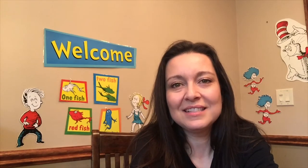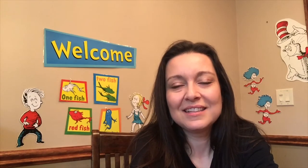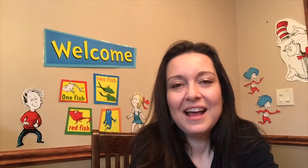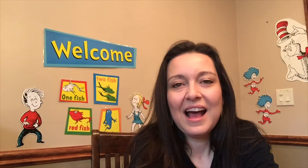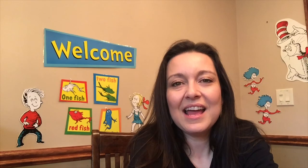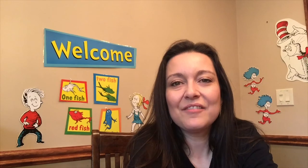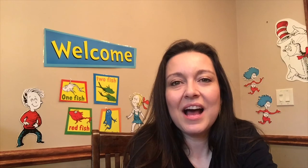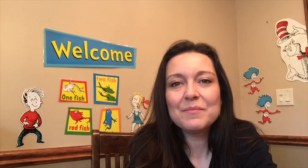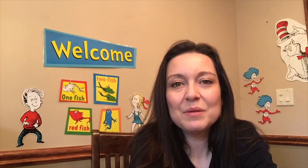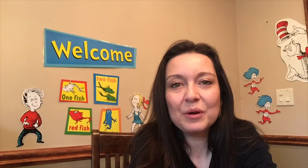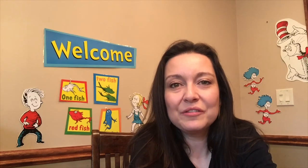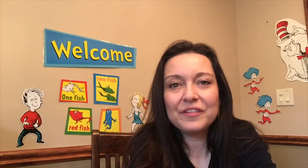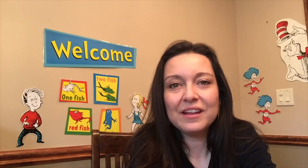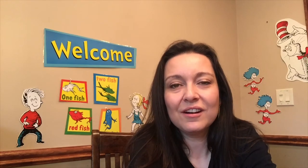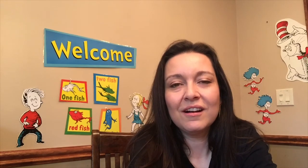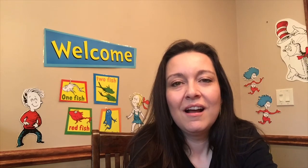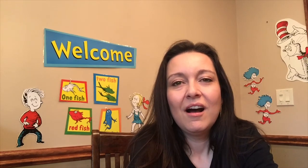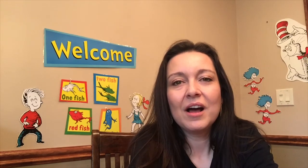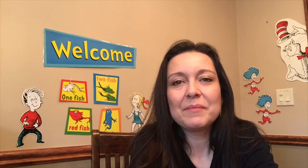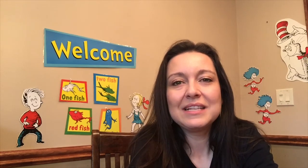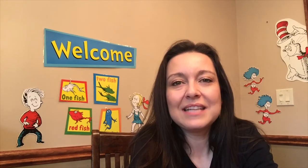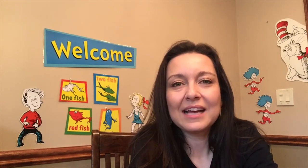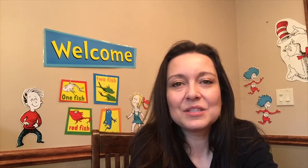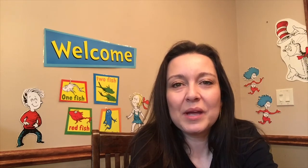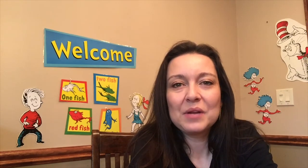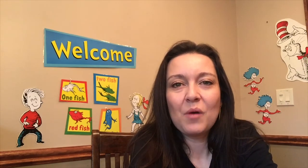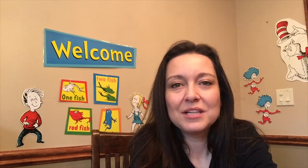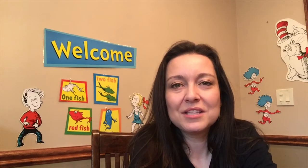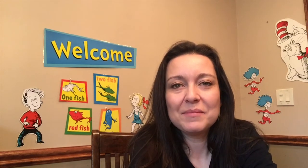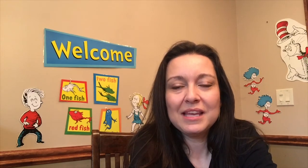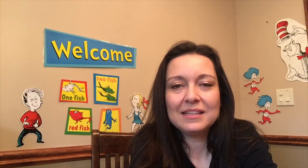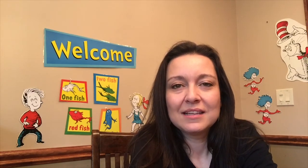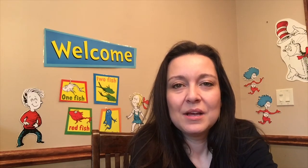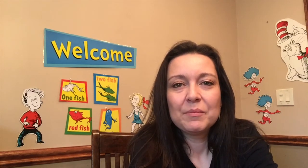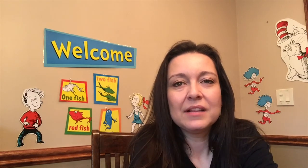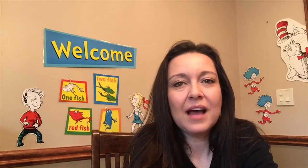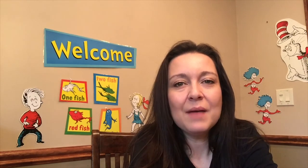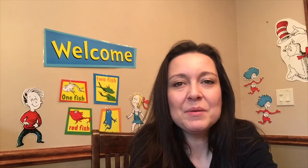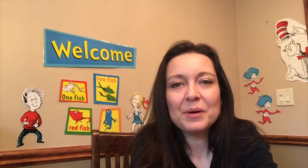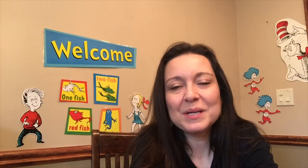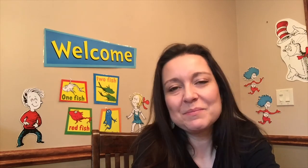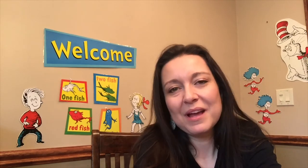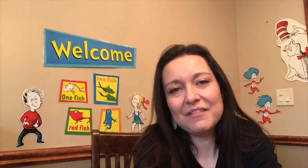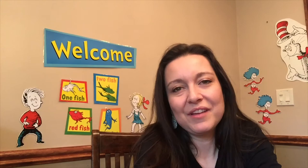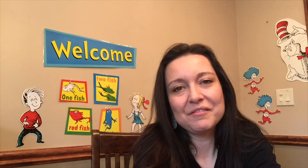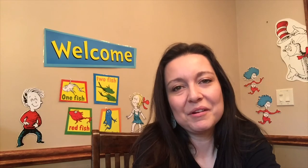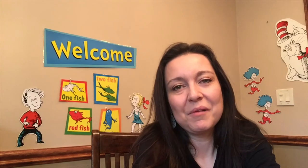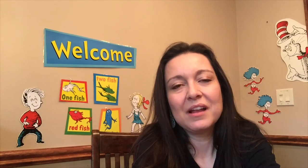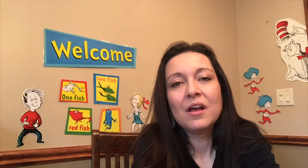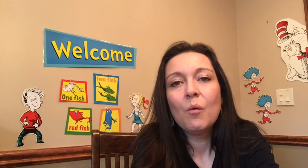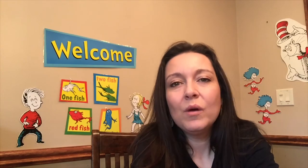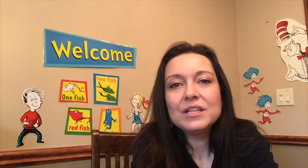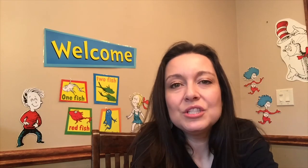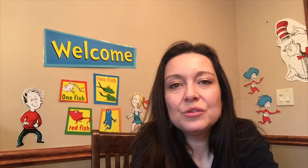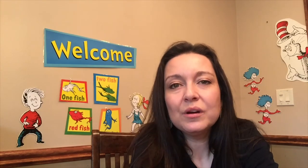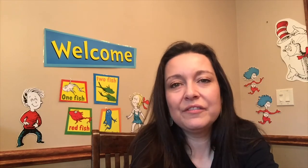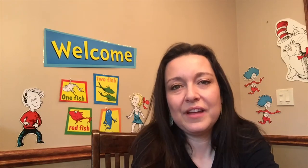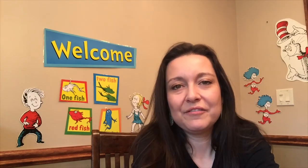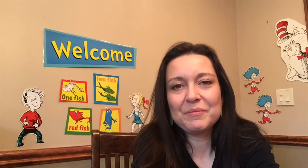i have a hummingbird feeder on my deck so i can watch them eat but the hummingbird is my favorite one what is your favorite